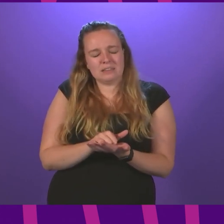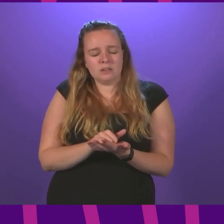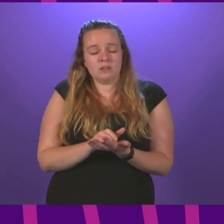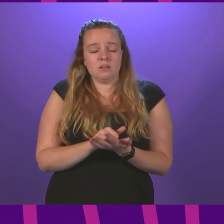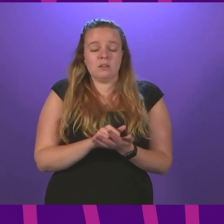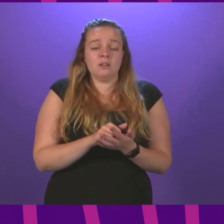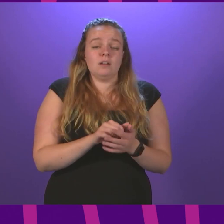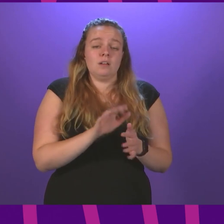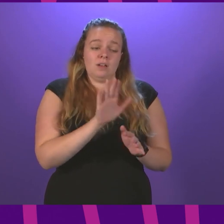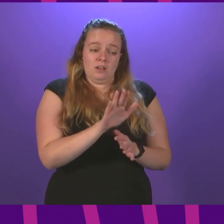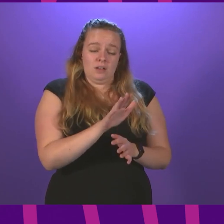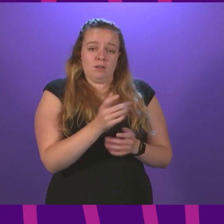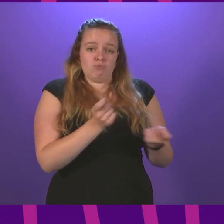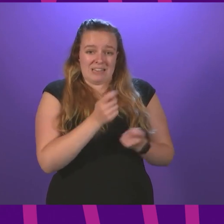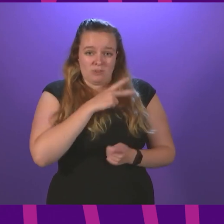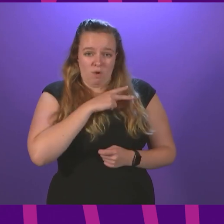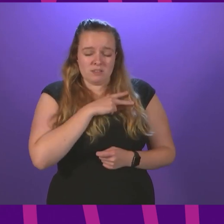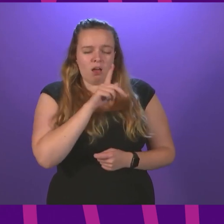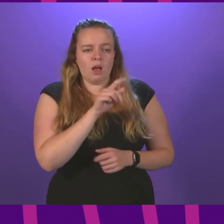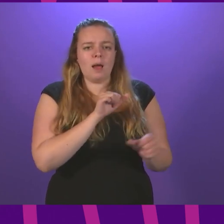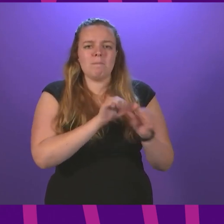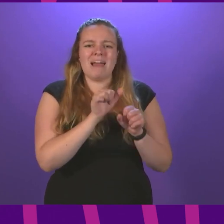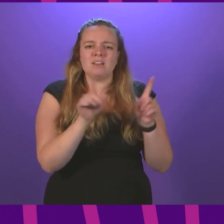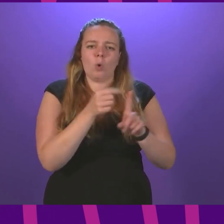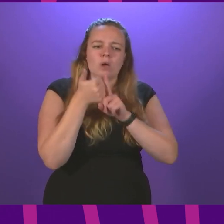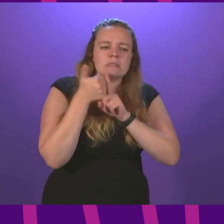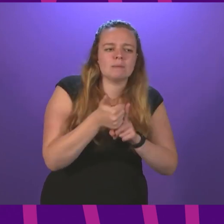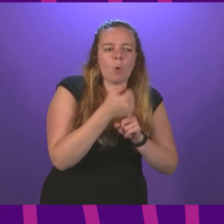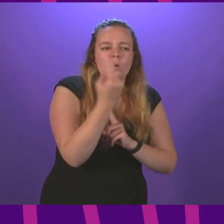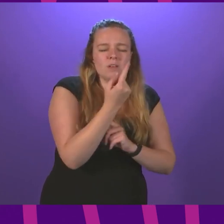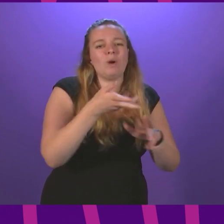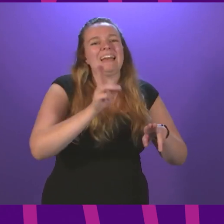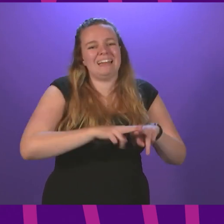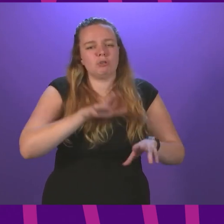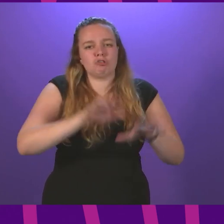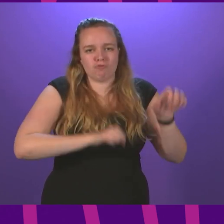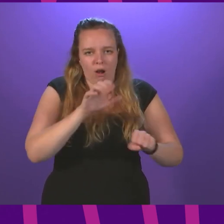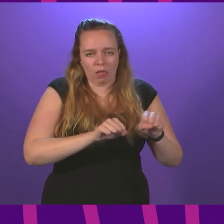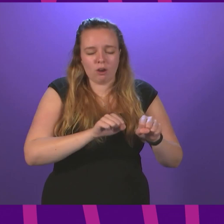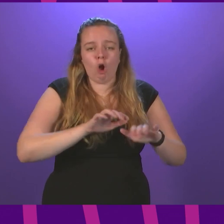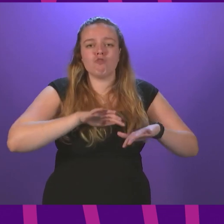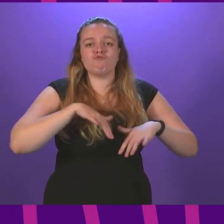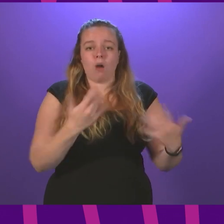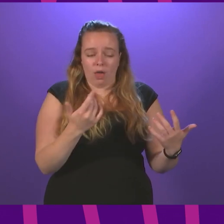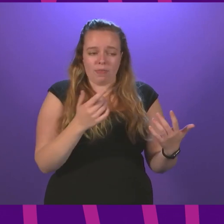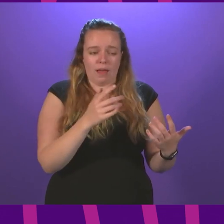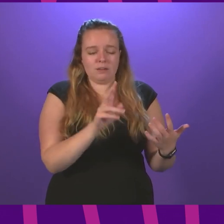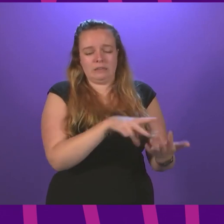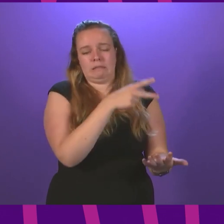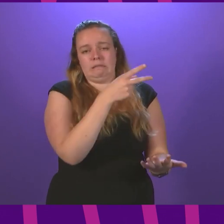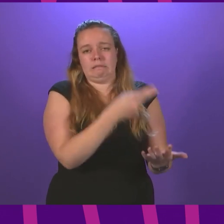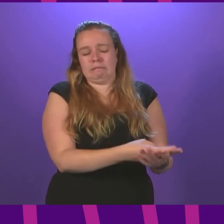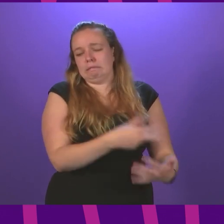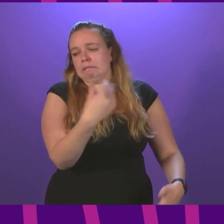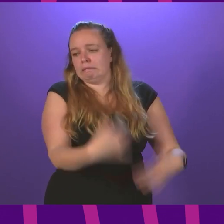better, presiding officer, to give support to someone if they are struggling, rather than let them fall to the ground